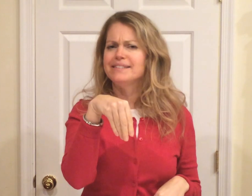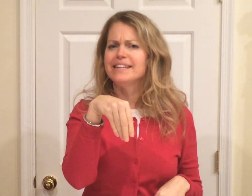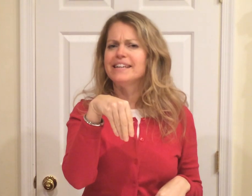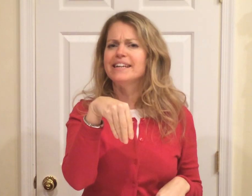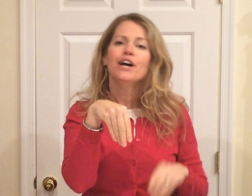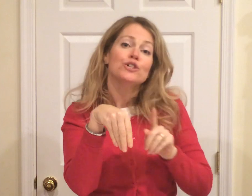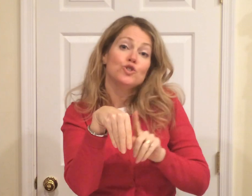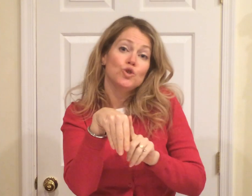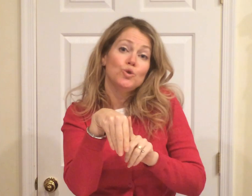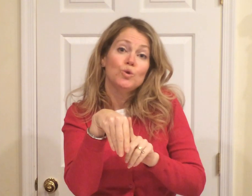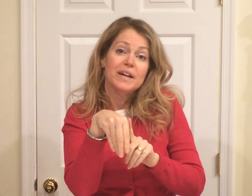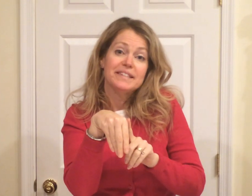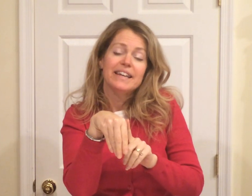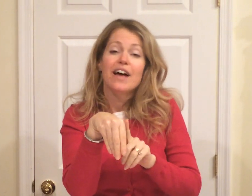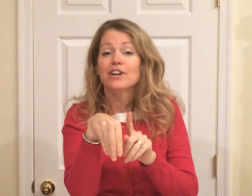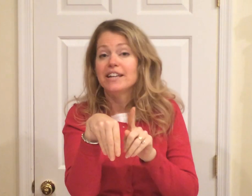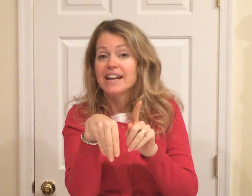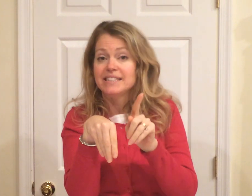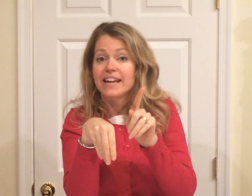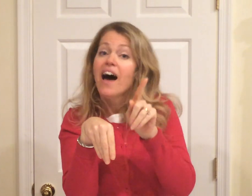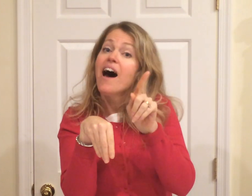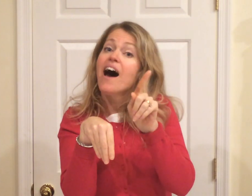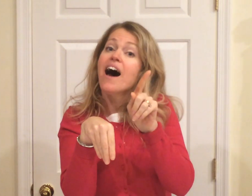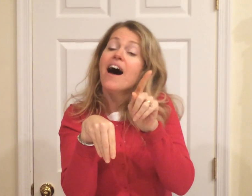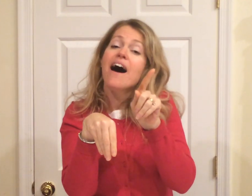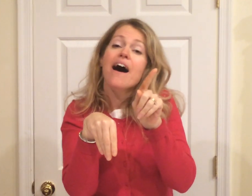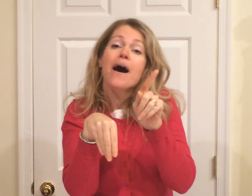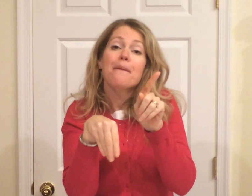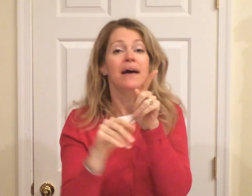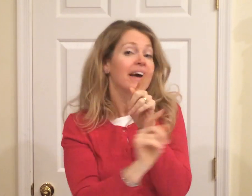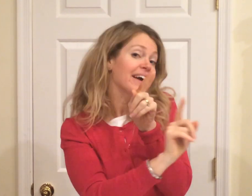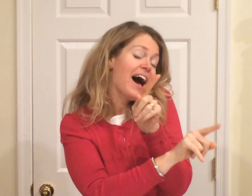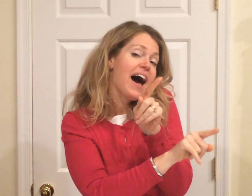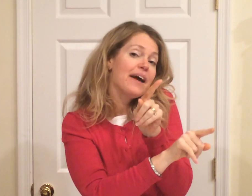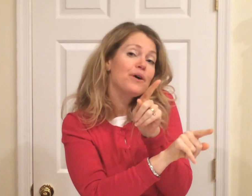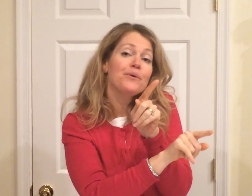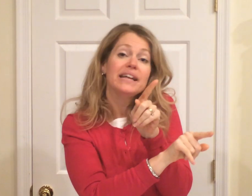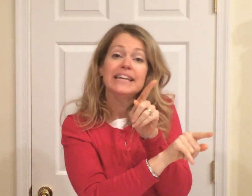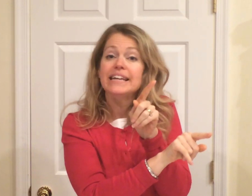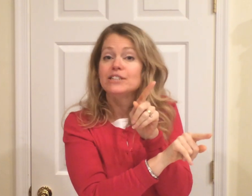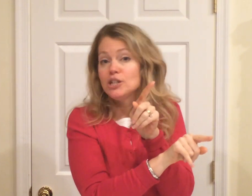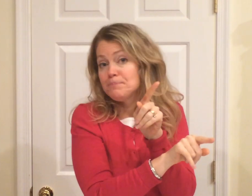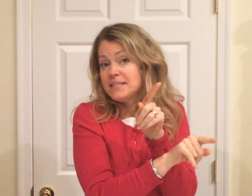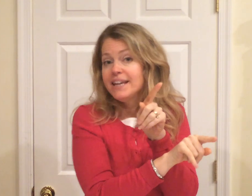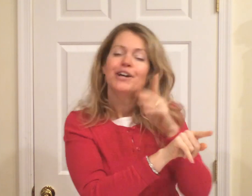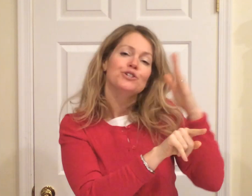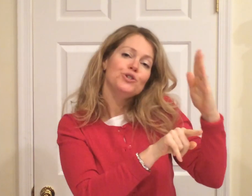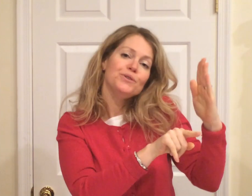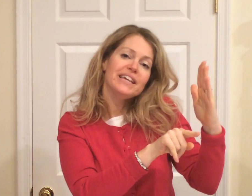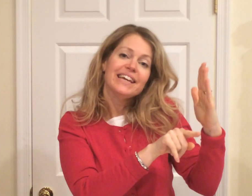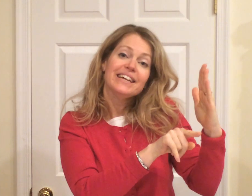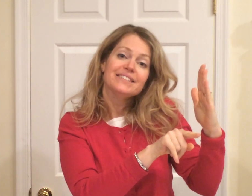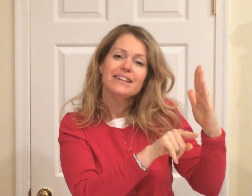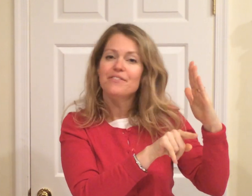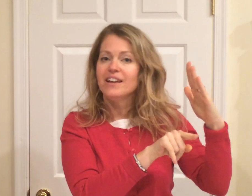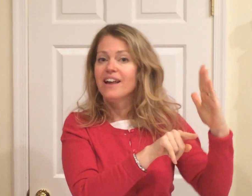Sea. Suez Canal connecting of Cairo and Egypt to the east of the